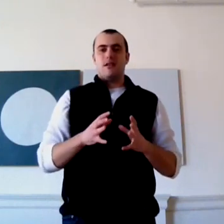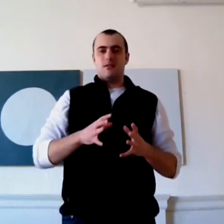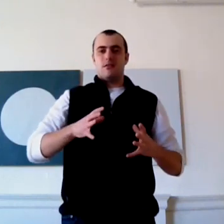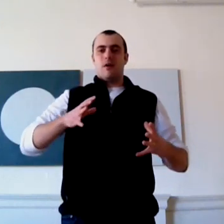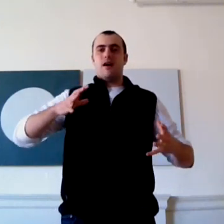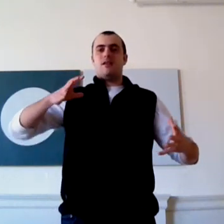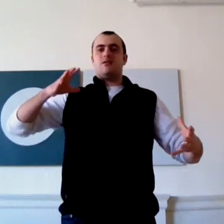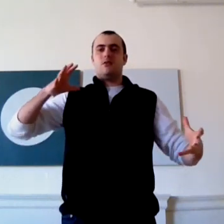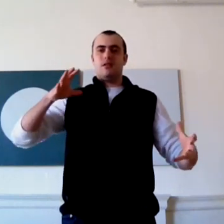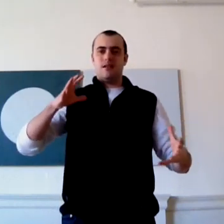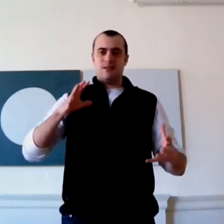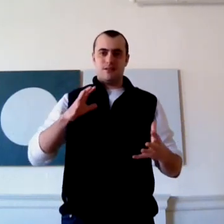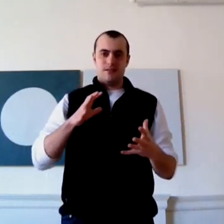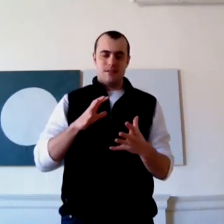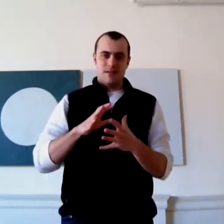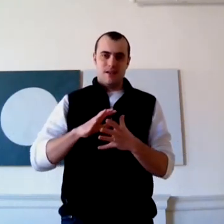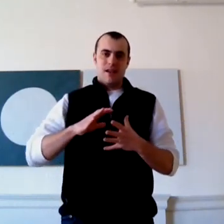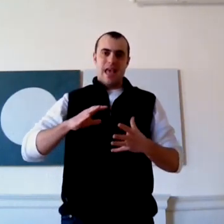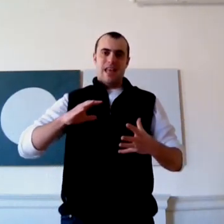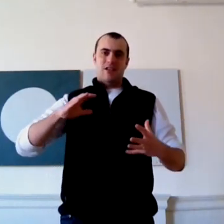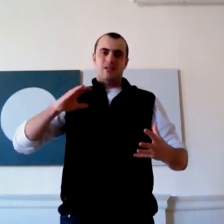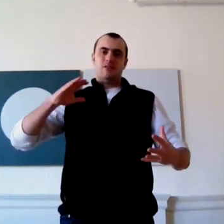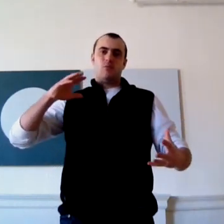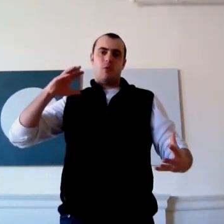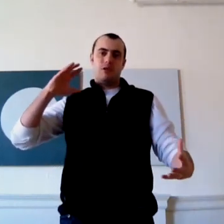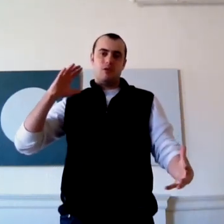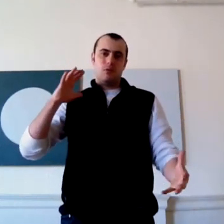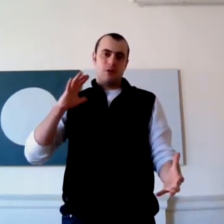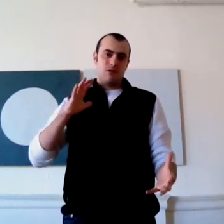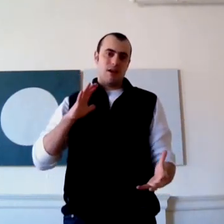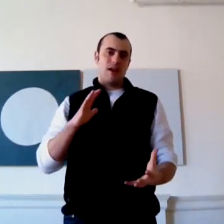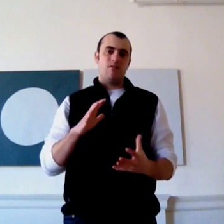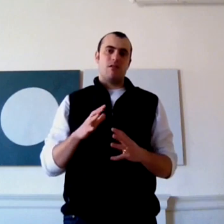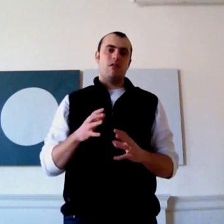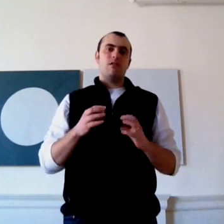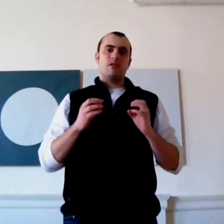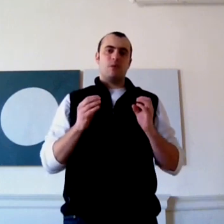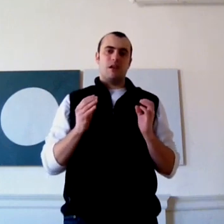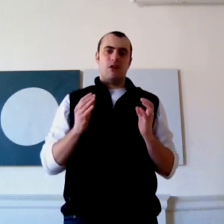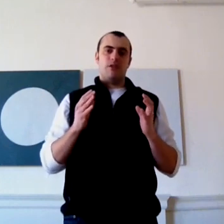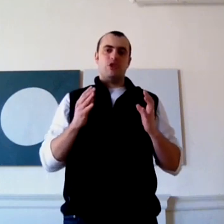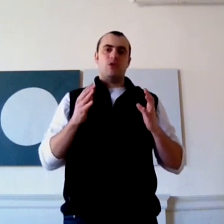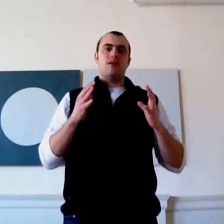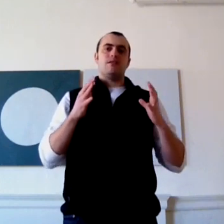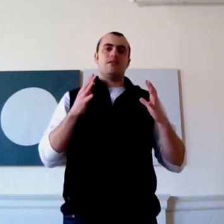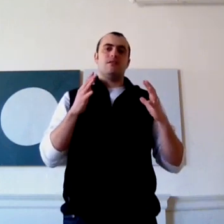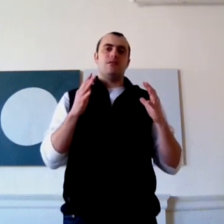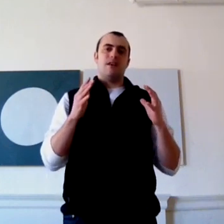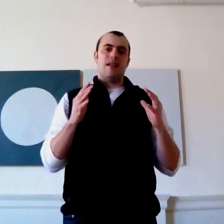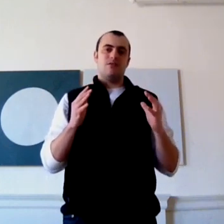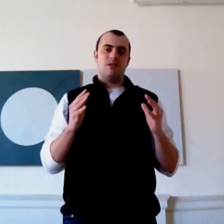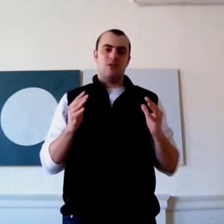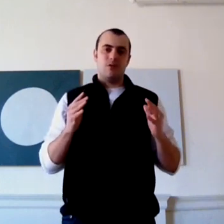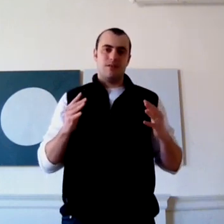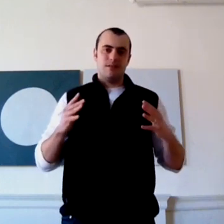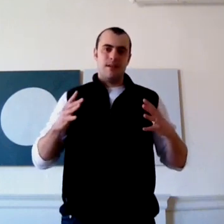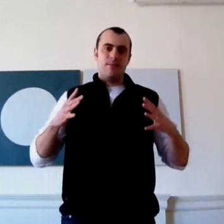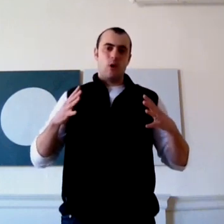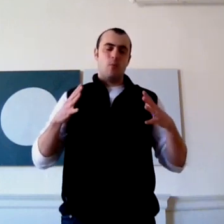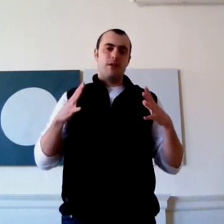is the body is doing this. And what we do when we train Heaven and Earth is we get all the joints to do that. So the joints open